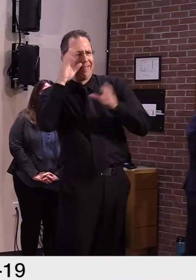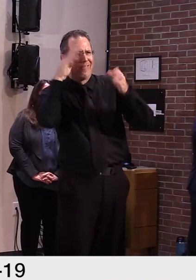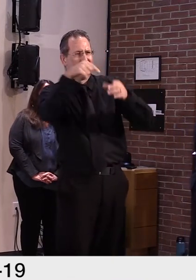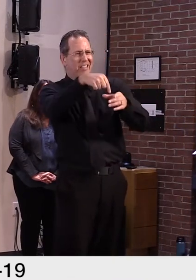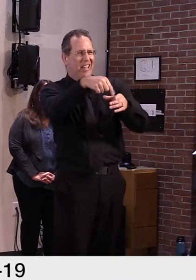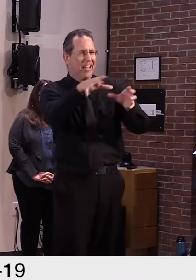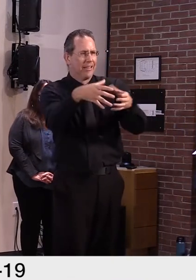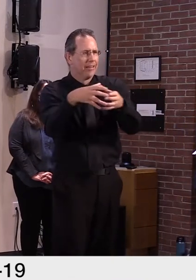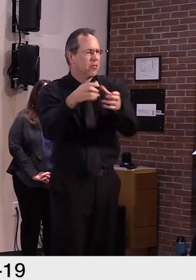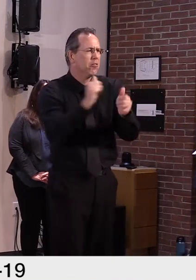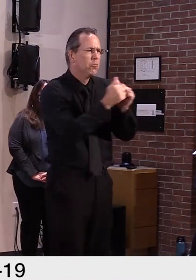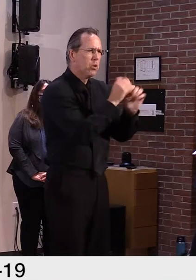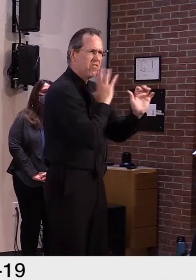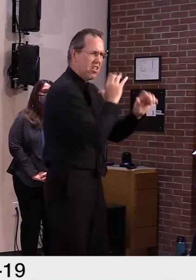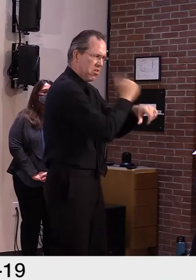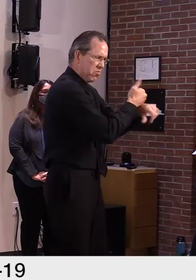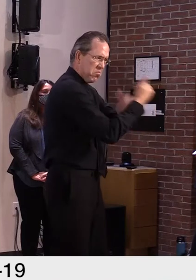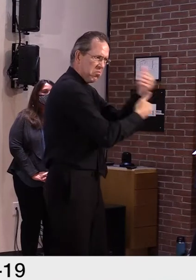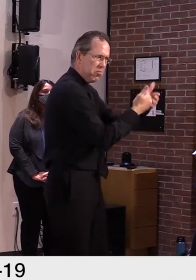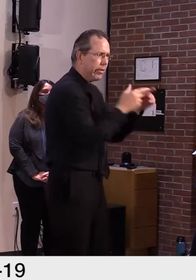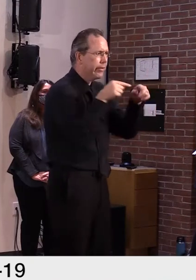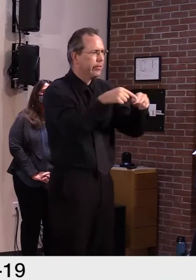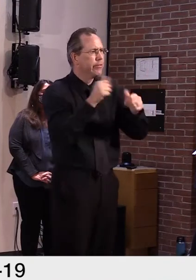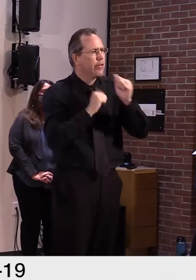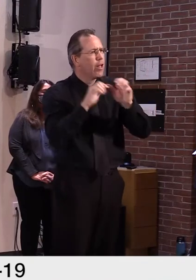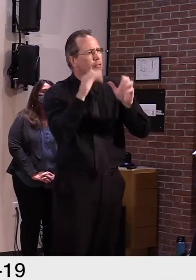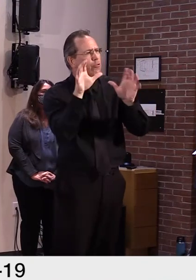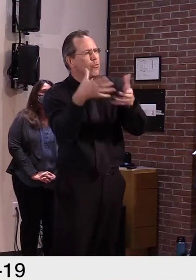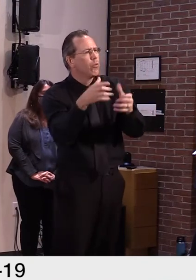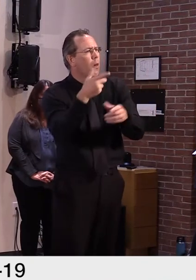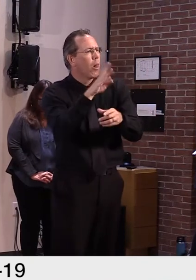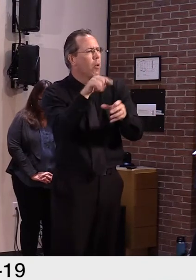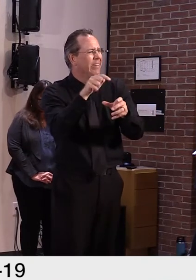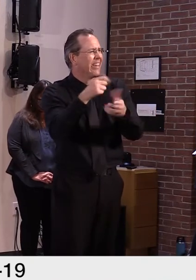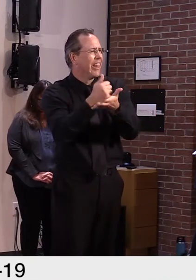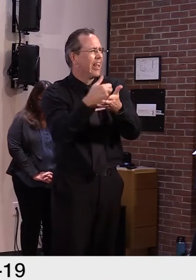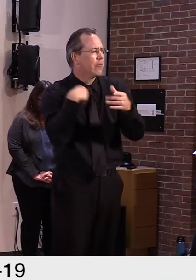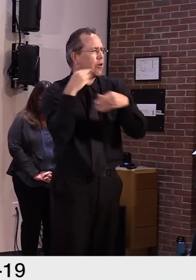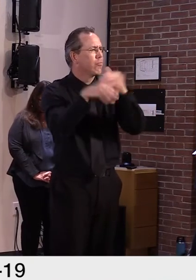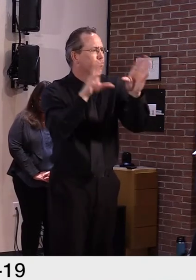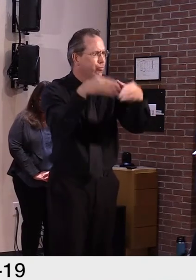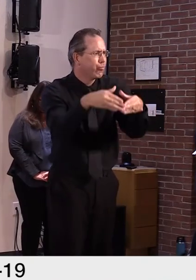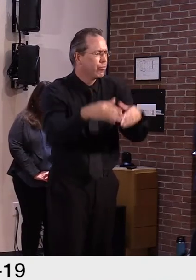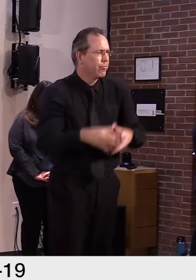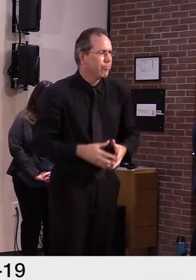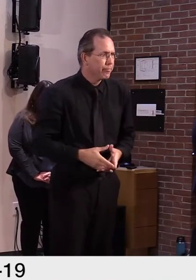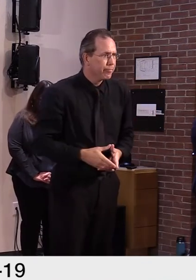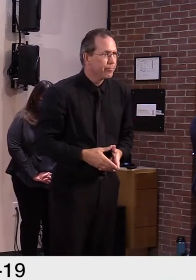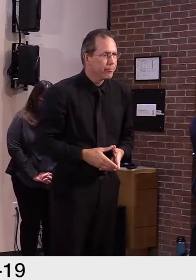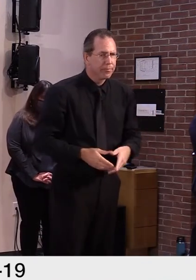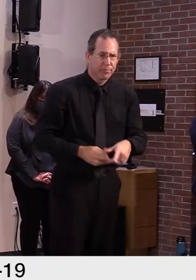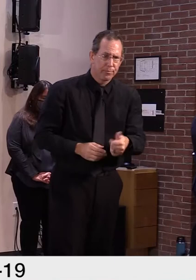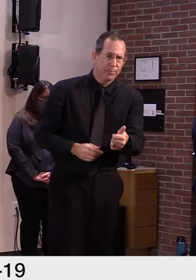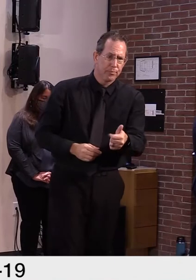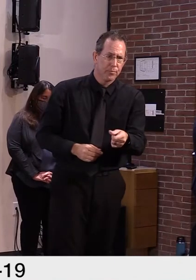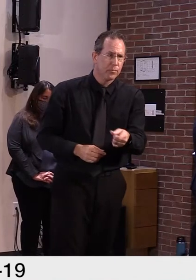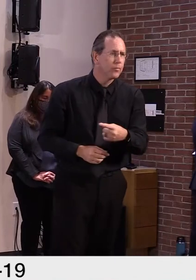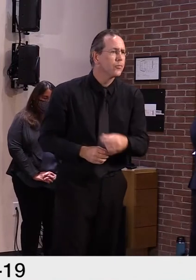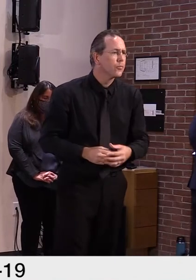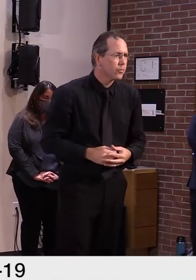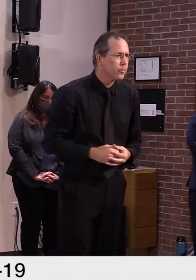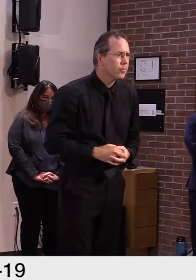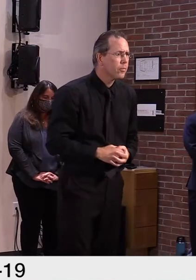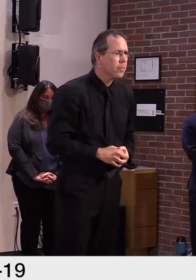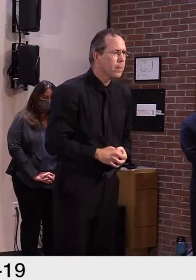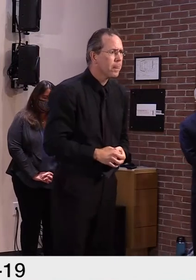Yes, good afternoon. I guess to continue with Secretary French, Julie just touched on some of it. I'm just curious if there were